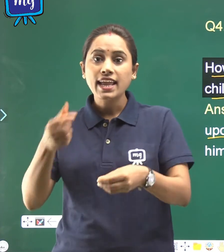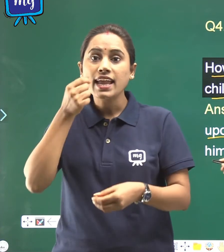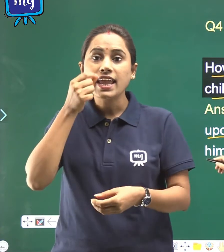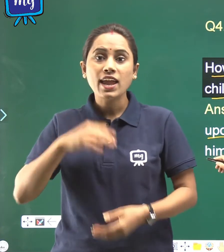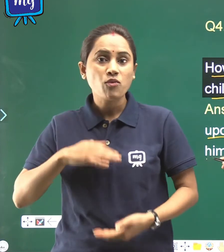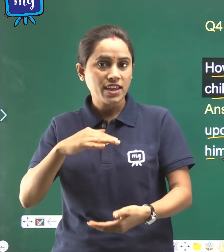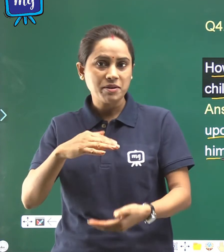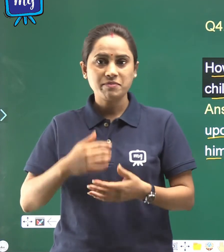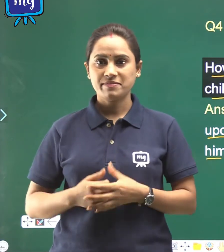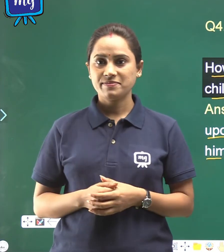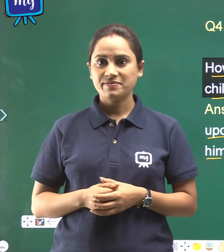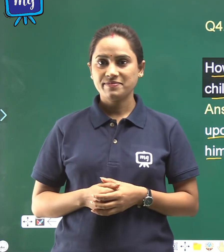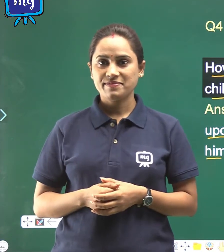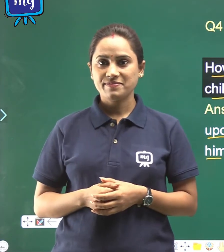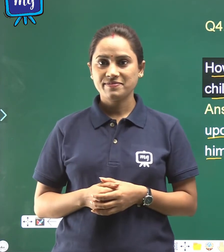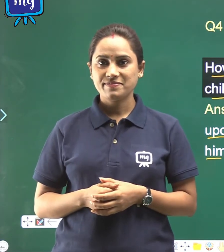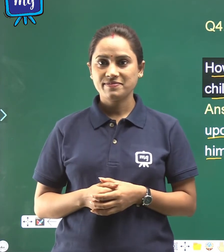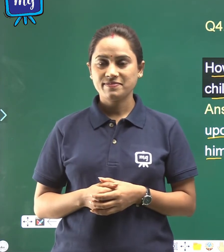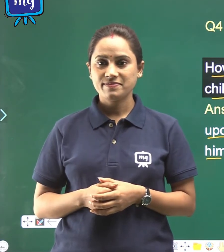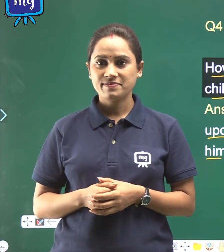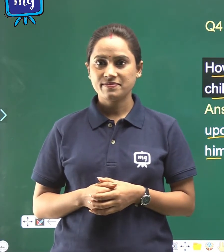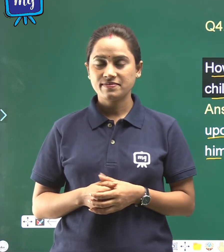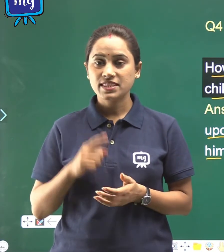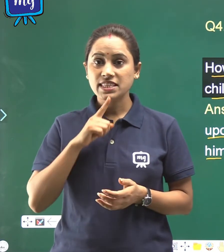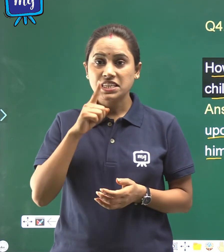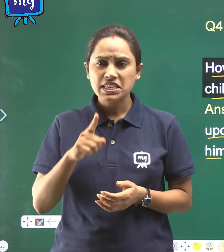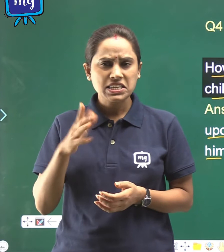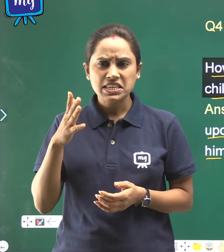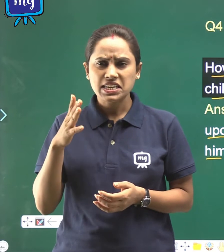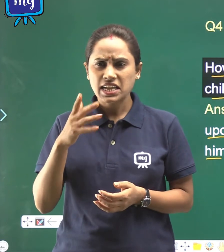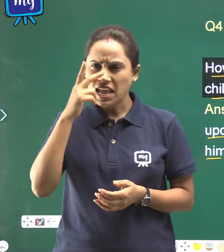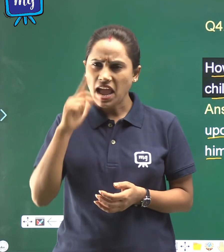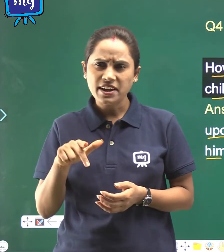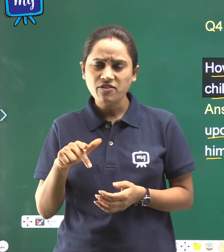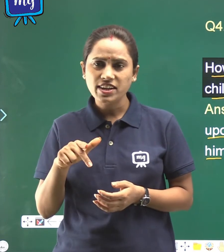artificial respiration.